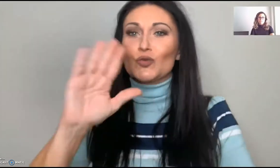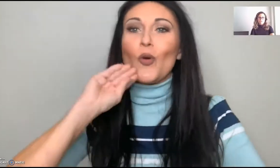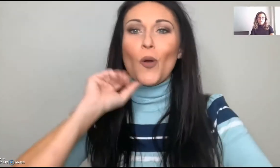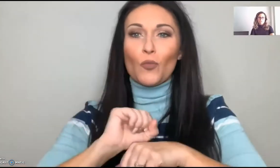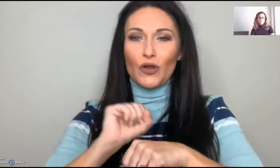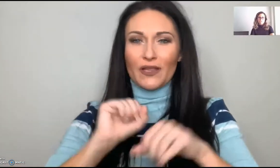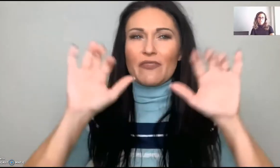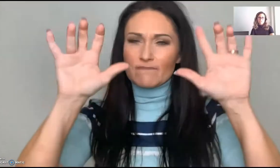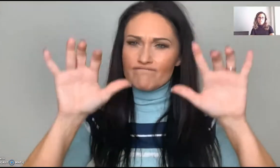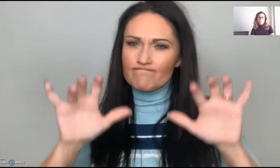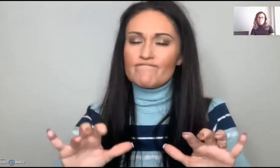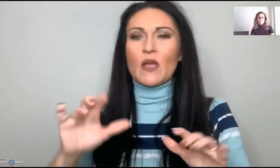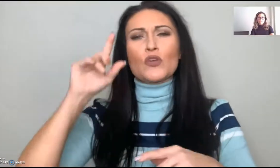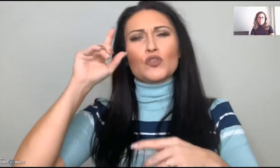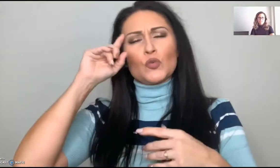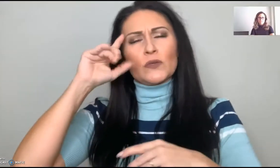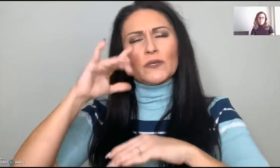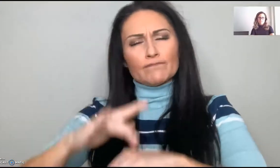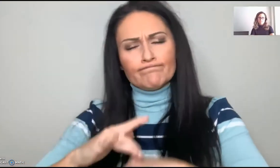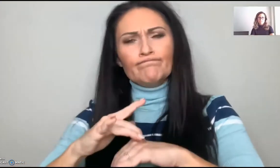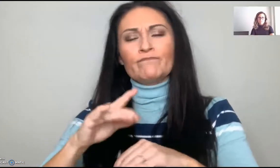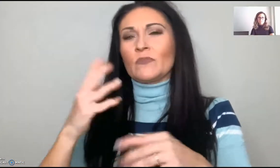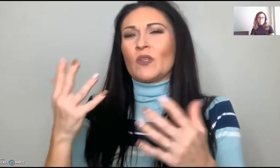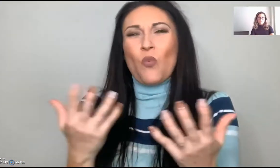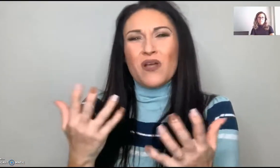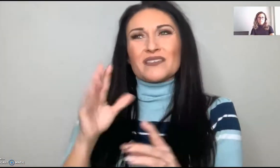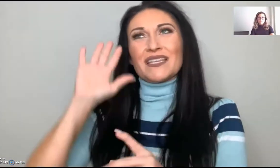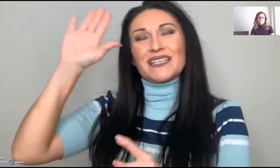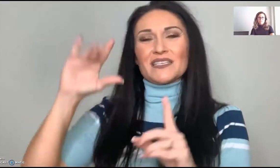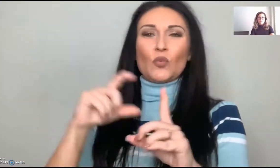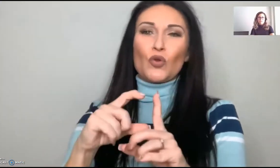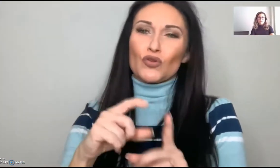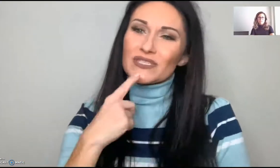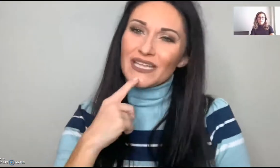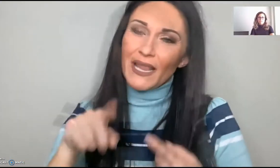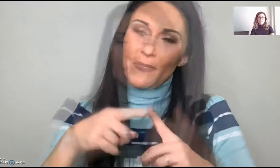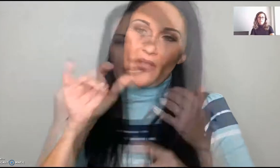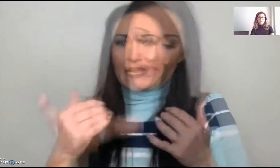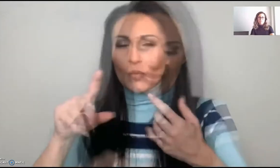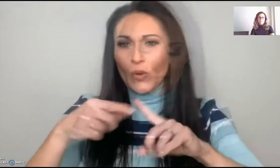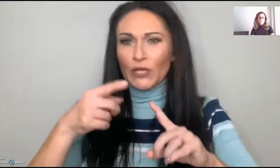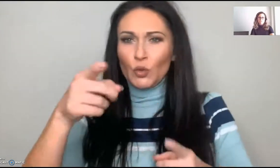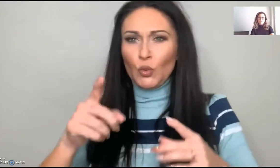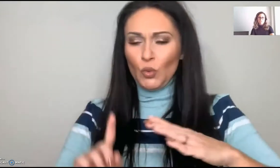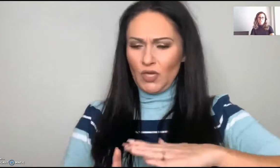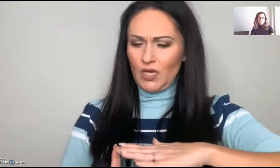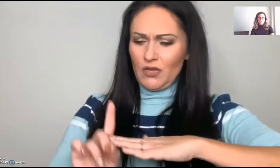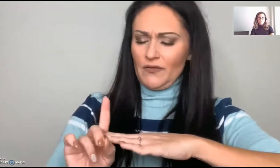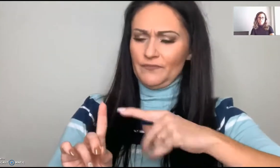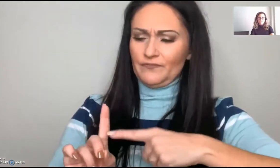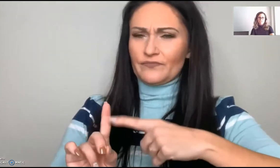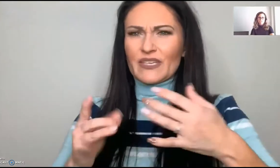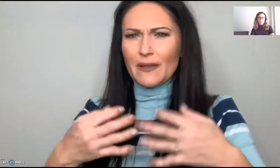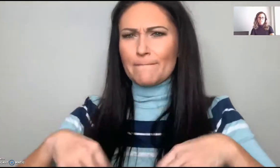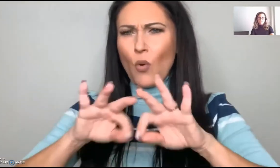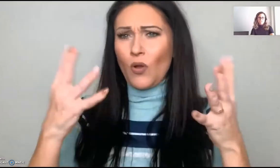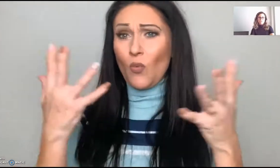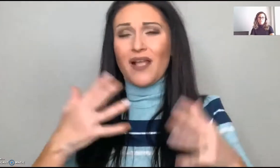I want you to look it up. That's going to be your homework. Type it out and think about what his word is really trying to tell you. When you